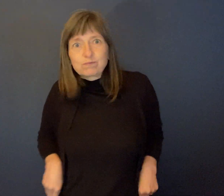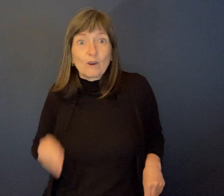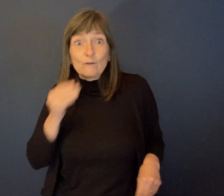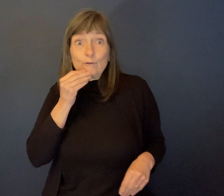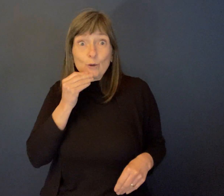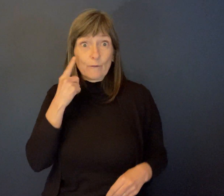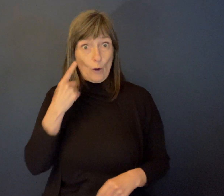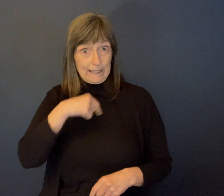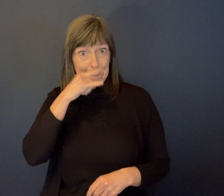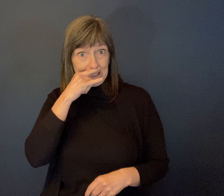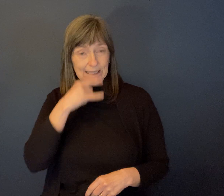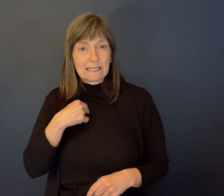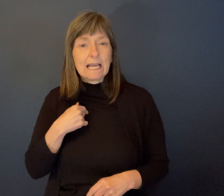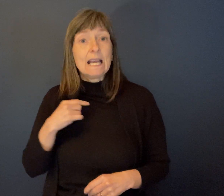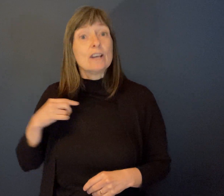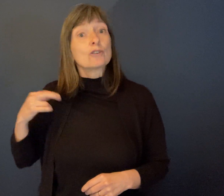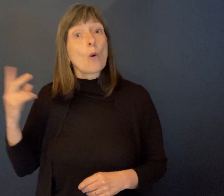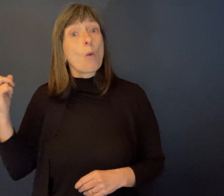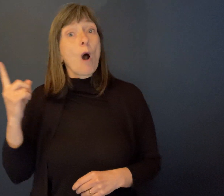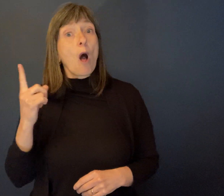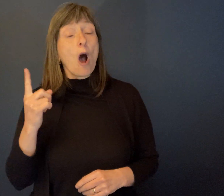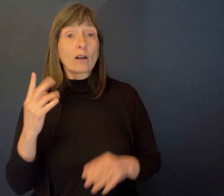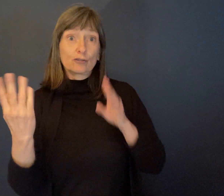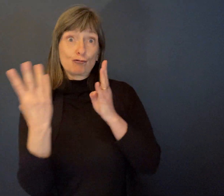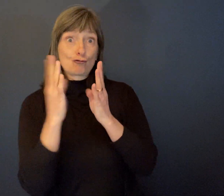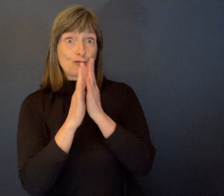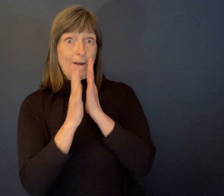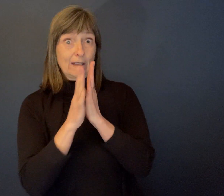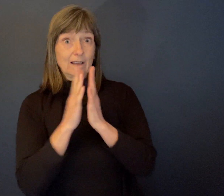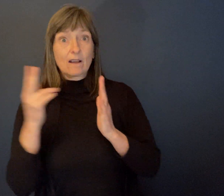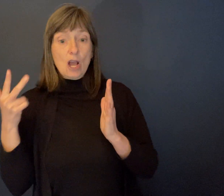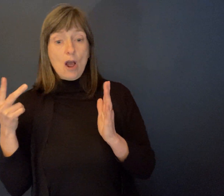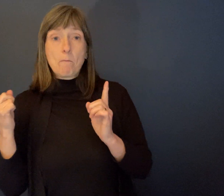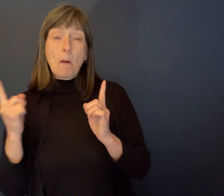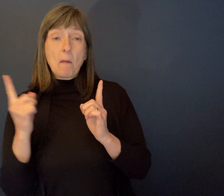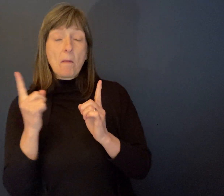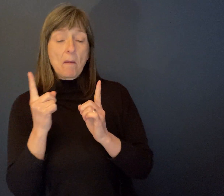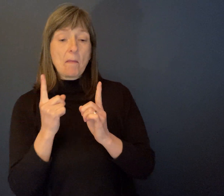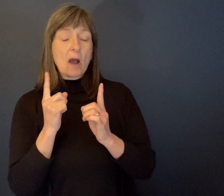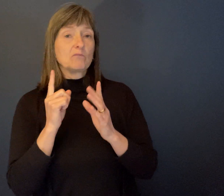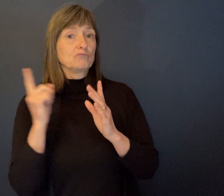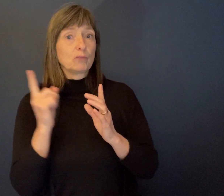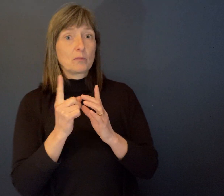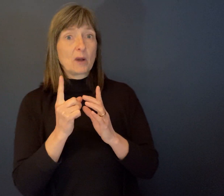He gets in the middle of the road, those knees pants fall down, right down around his knees, right down to the floor.